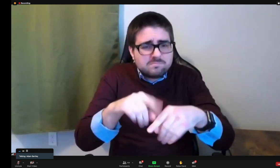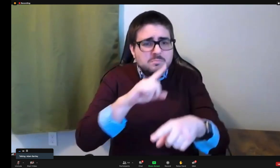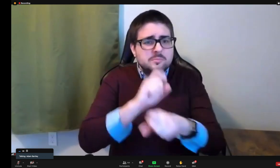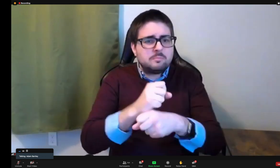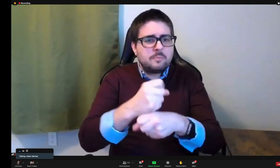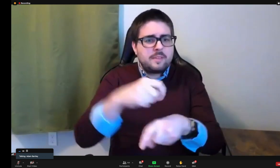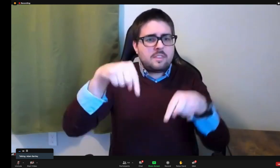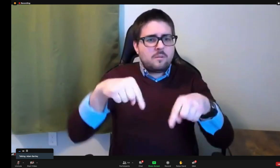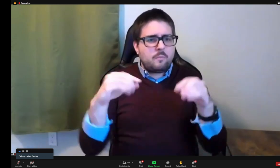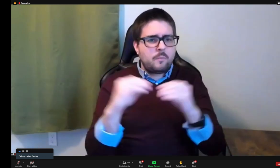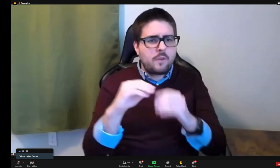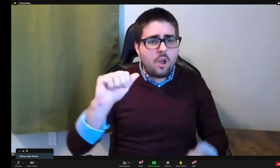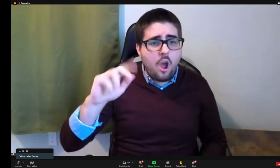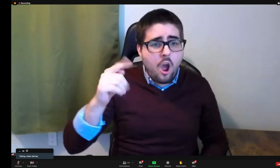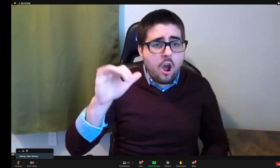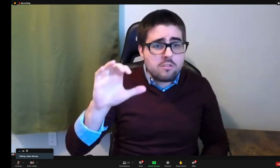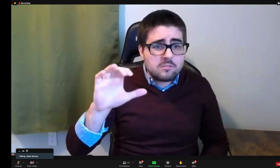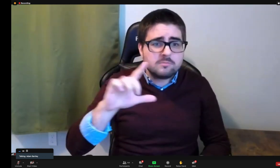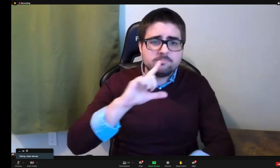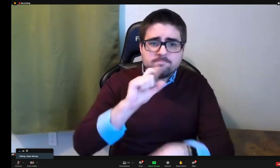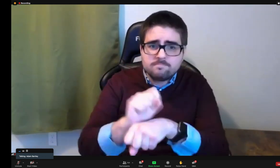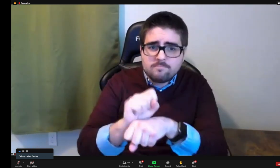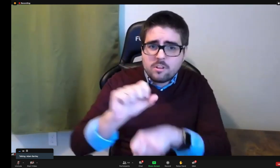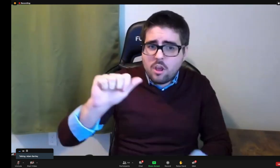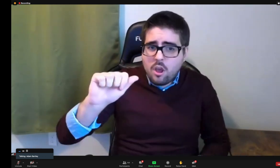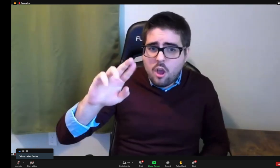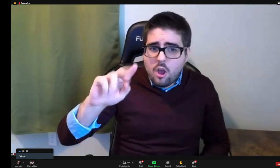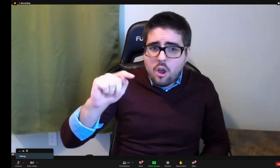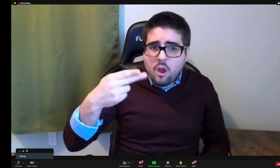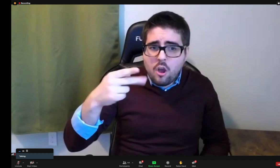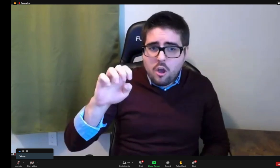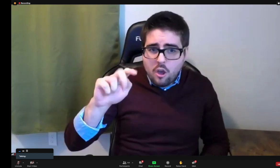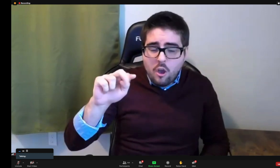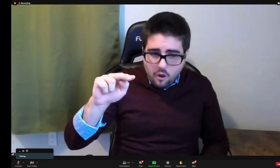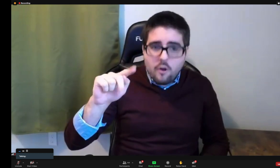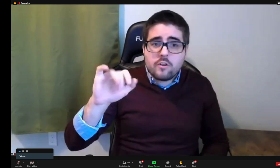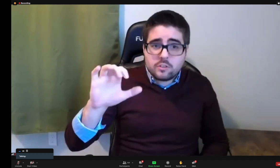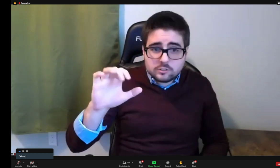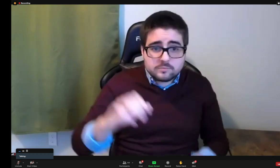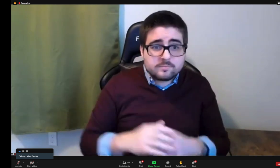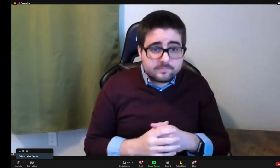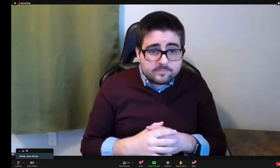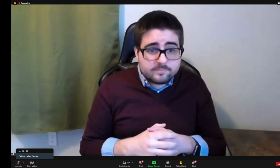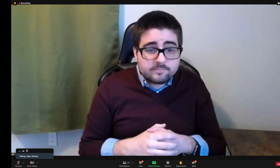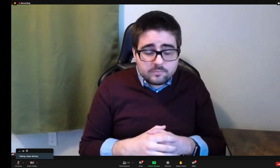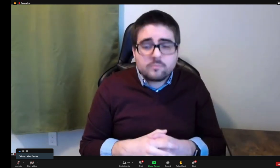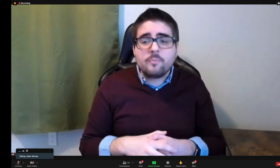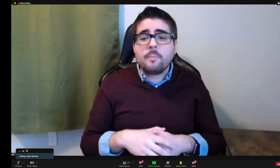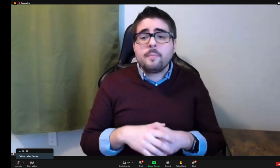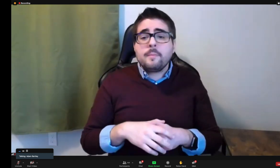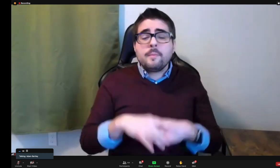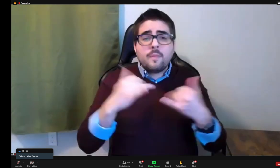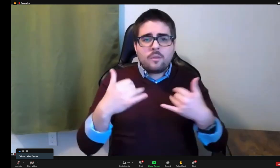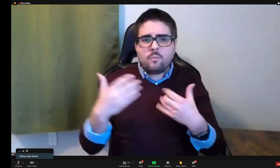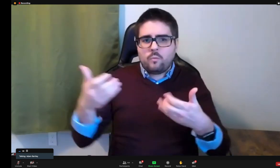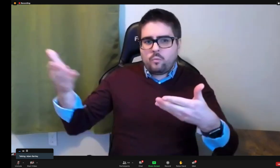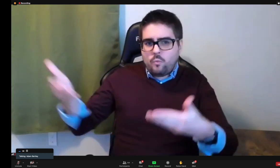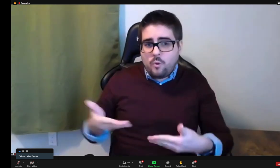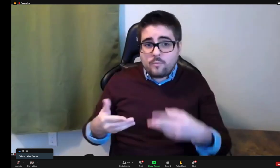kind of wonderful content, to create more authentic content and representation.